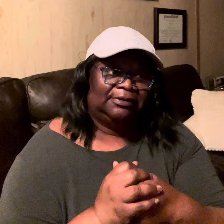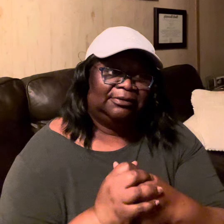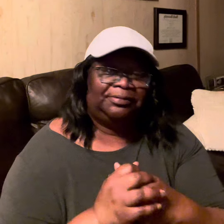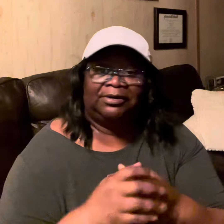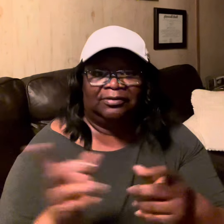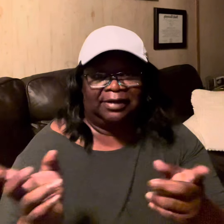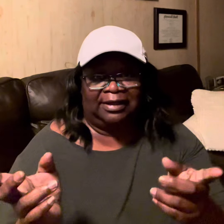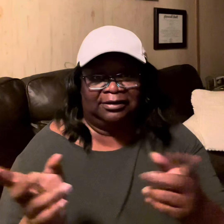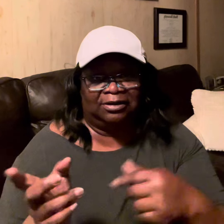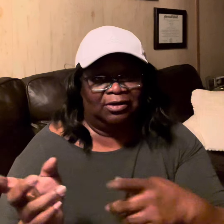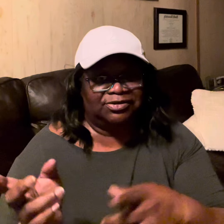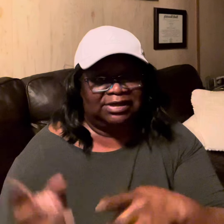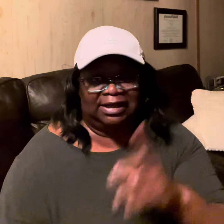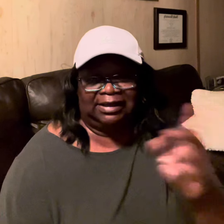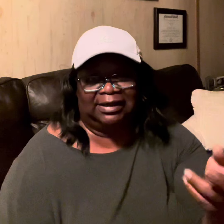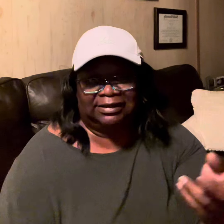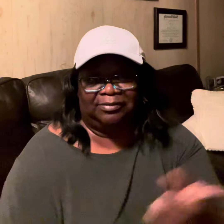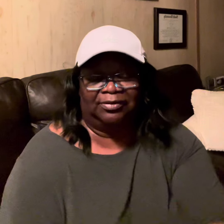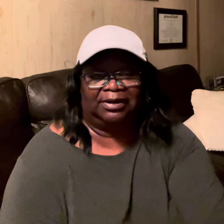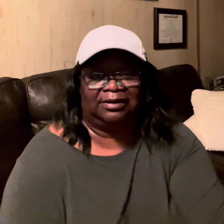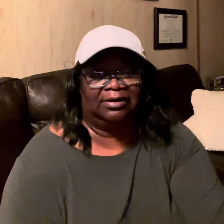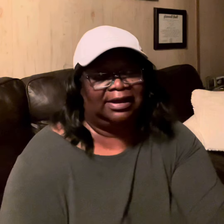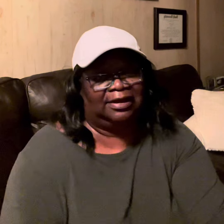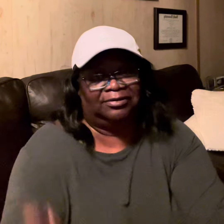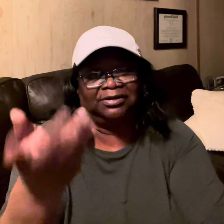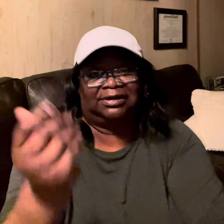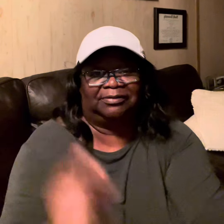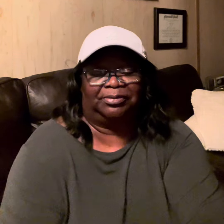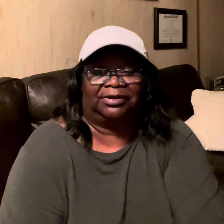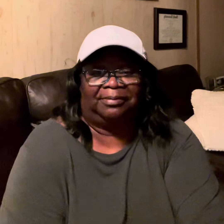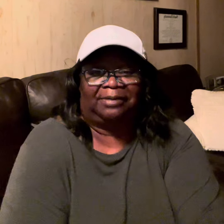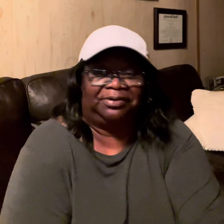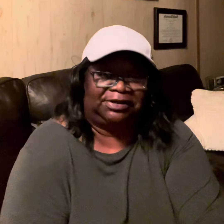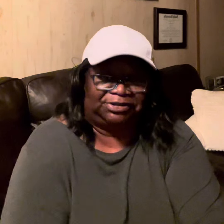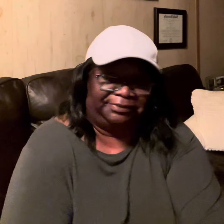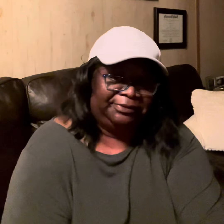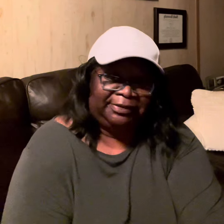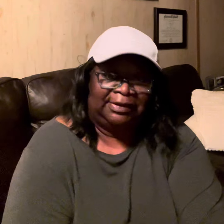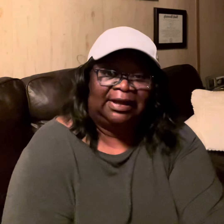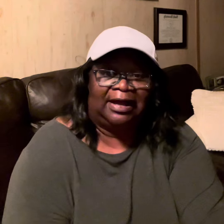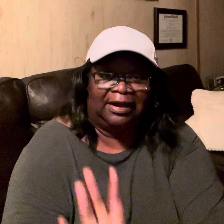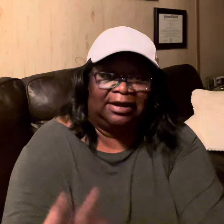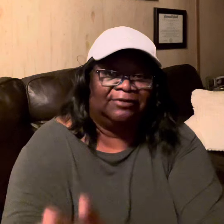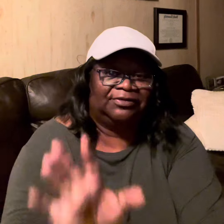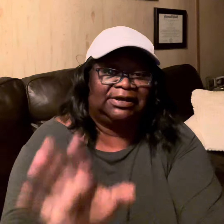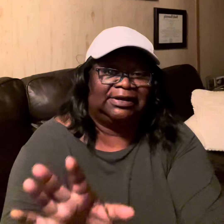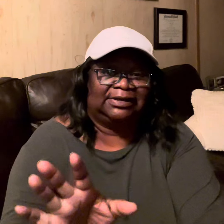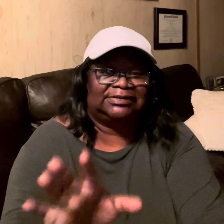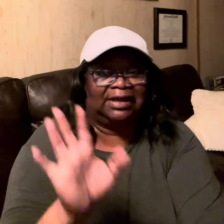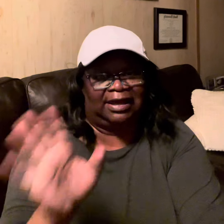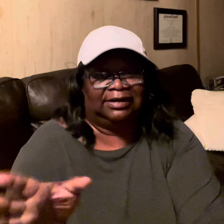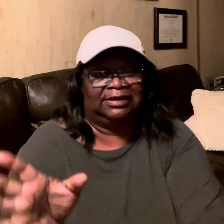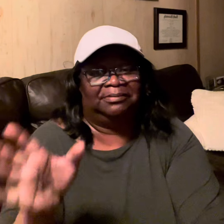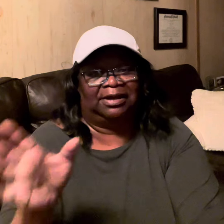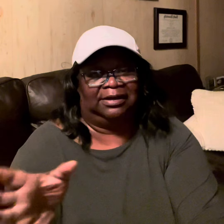putting around a dog's neck and let them run hell you can even bring it by pigeon however it is I need money